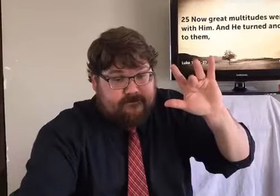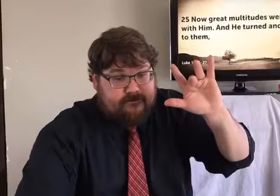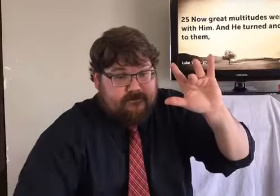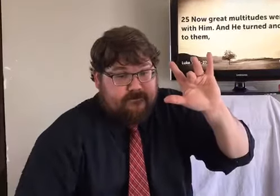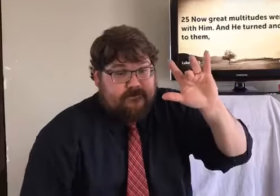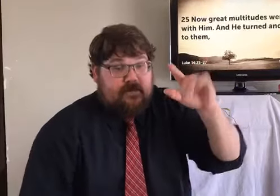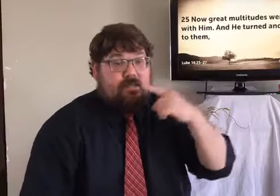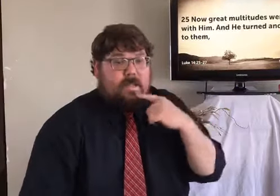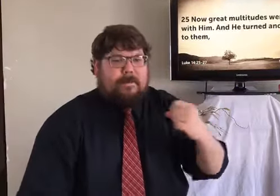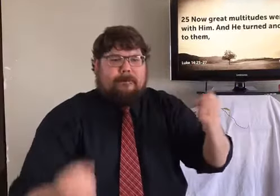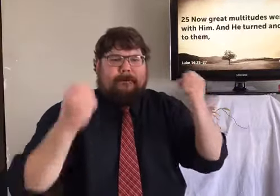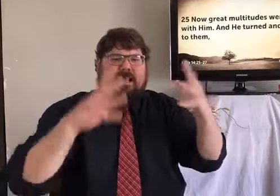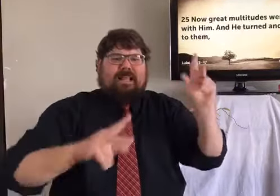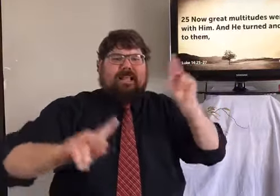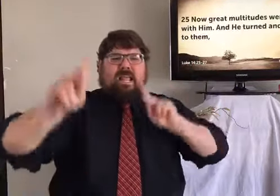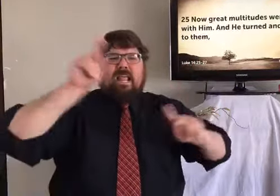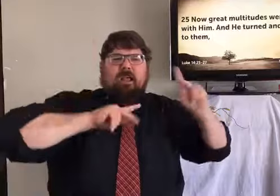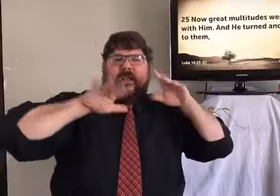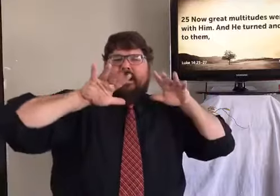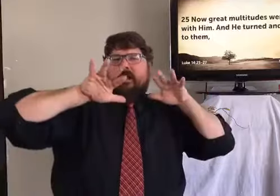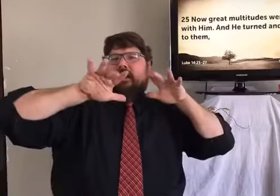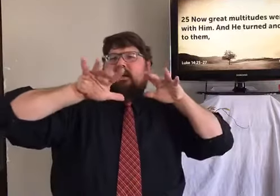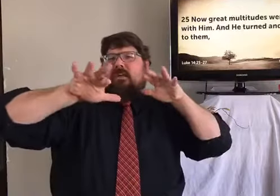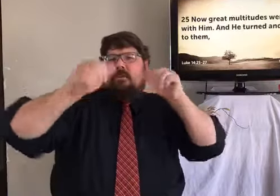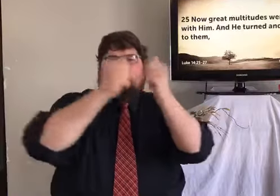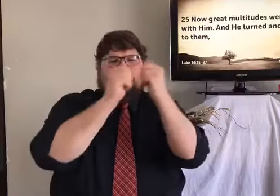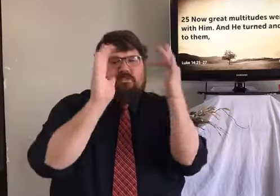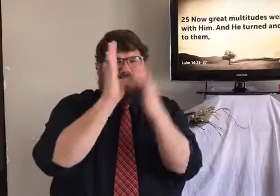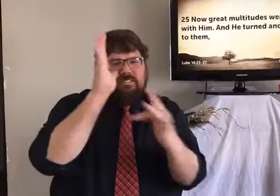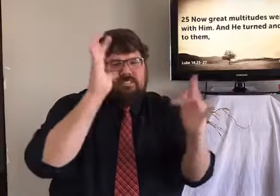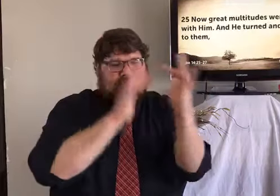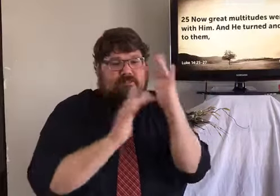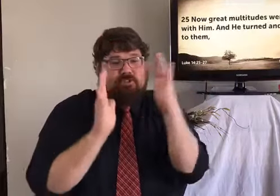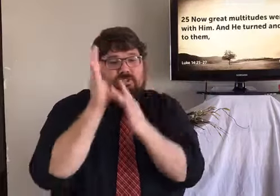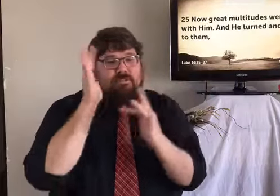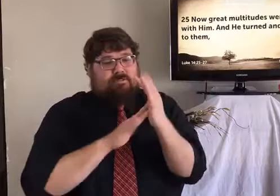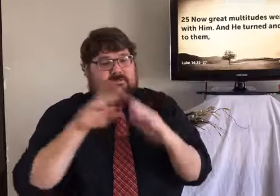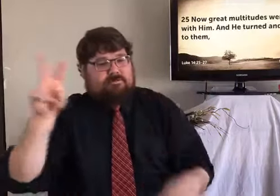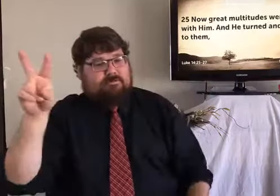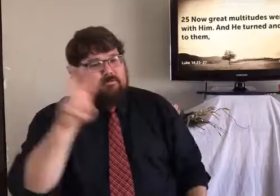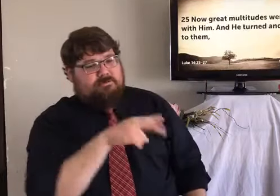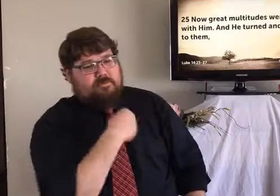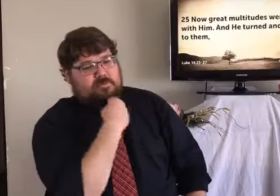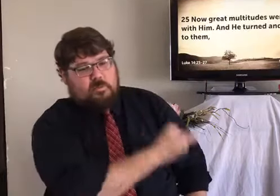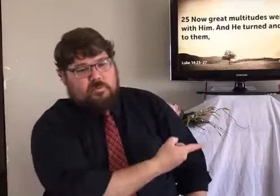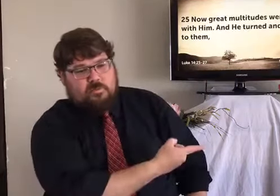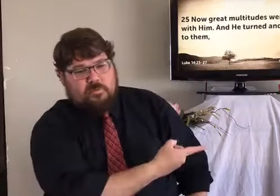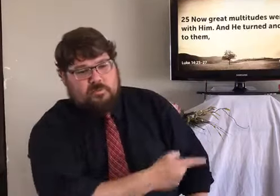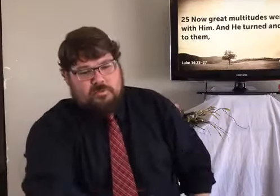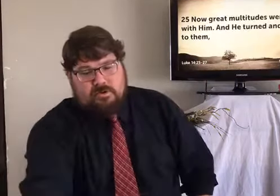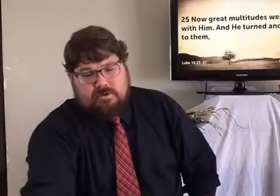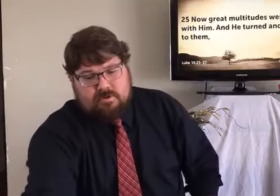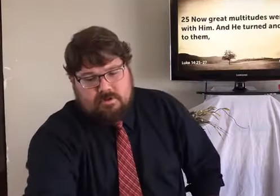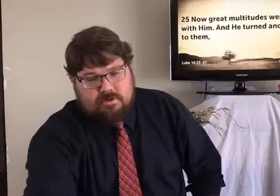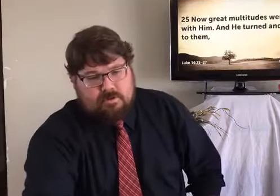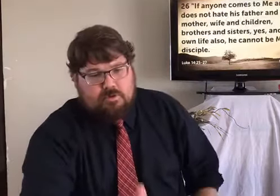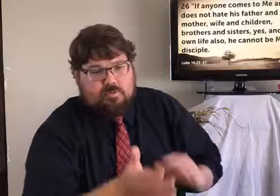So why do we say commit to Christ? Look at verse 25. It says, Now great multitudes went with him,